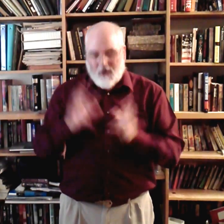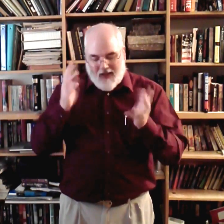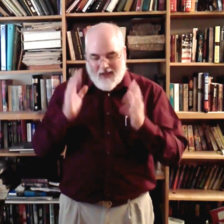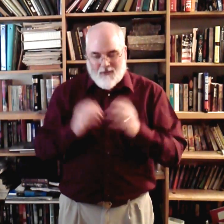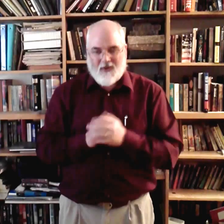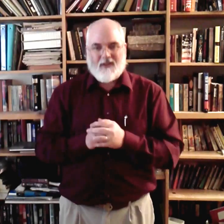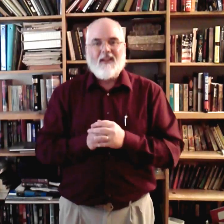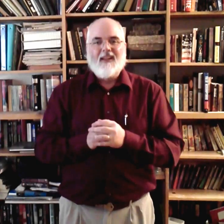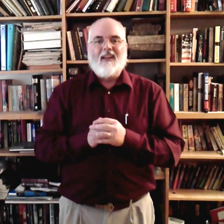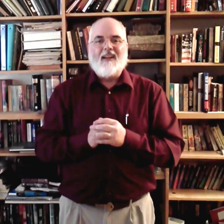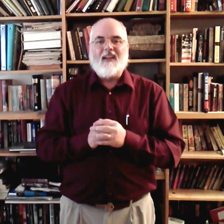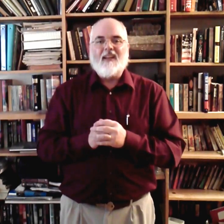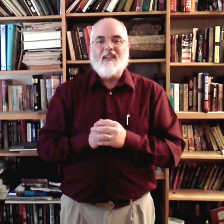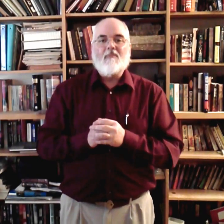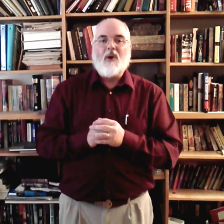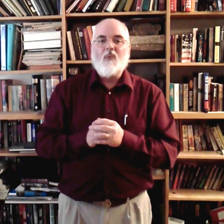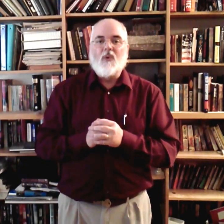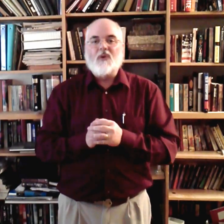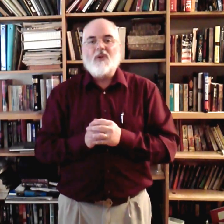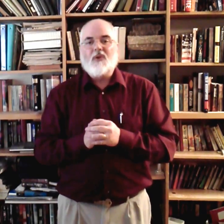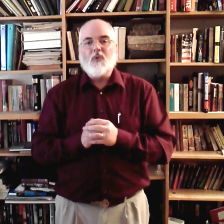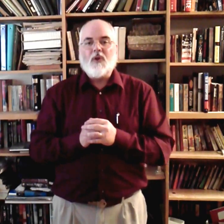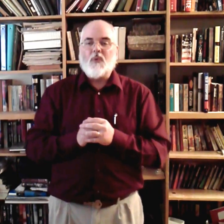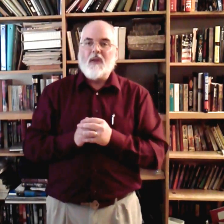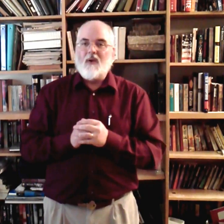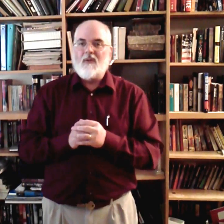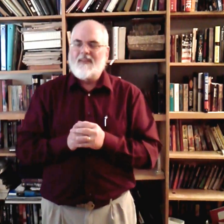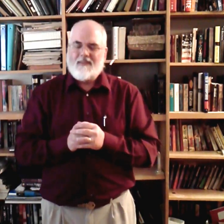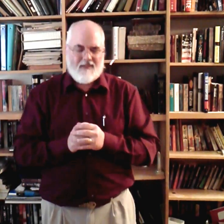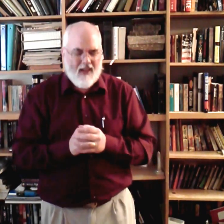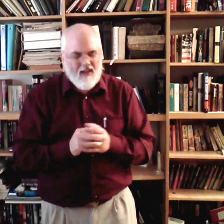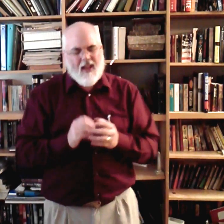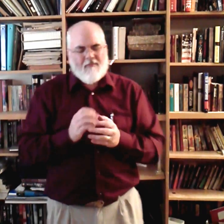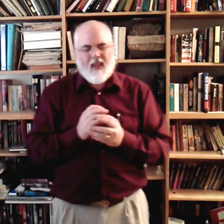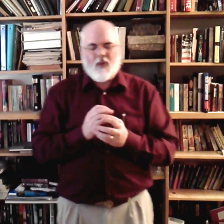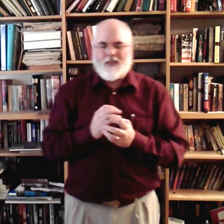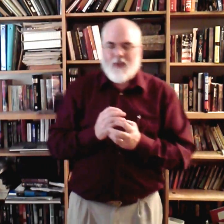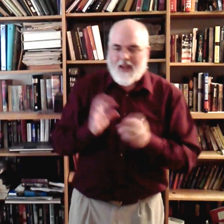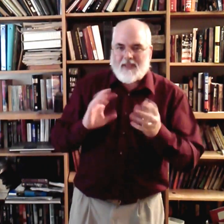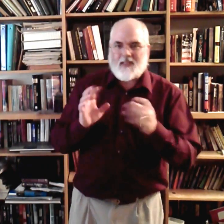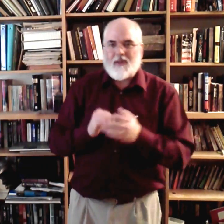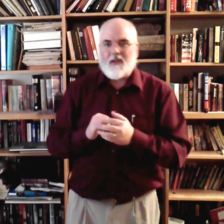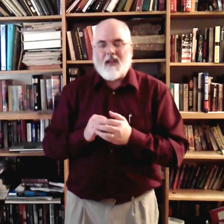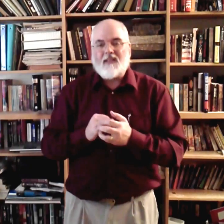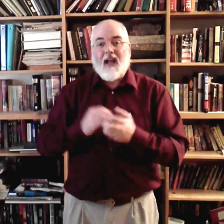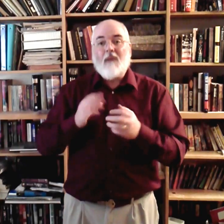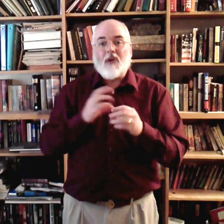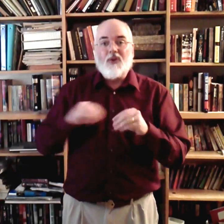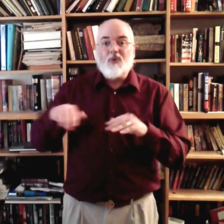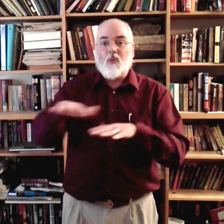I know I had that wrong. In that bright world to which we go. Okay? And the reason why I got mixed up there is because I'm going to use the